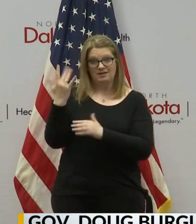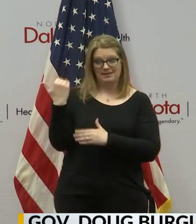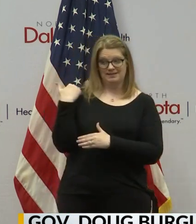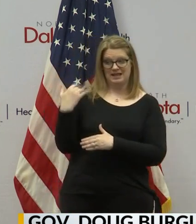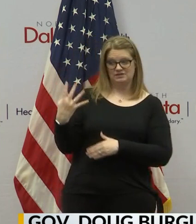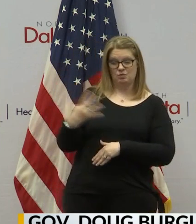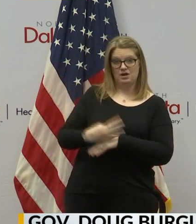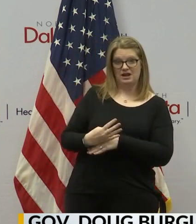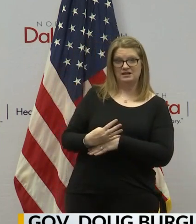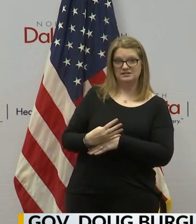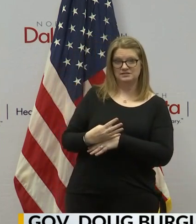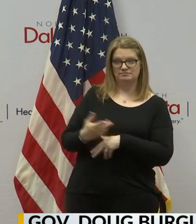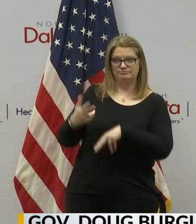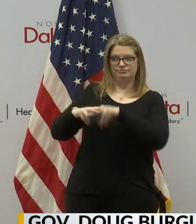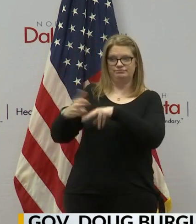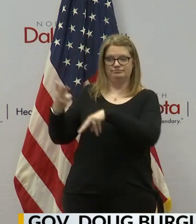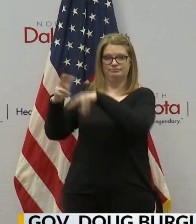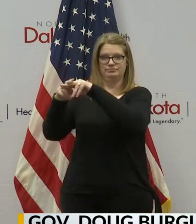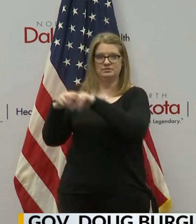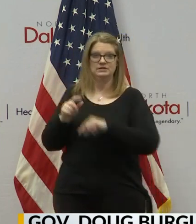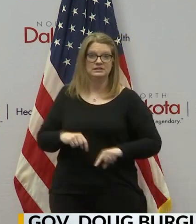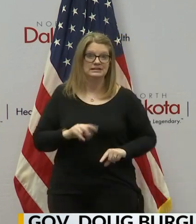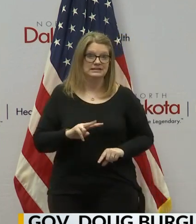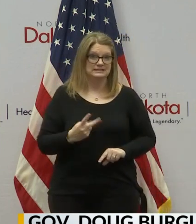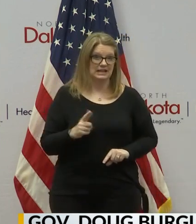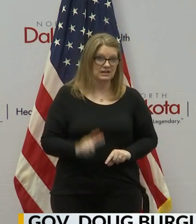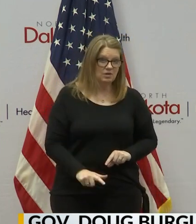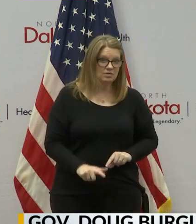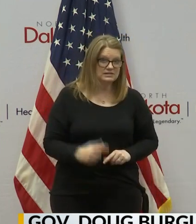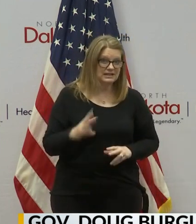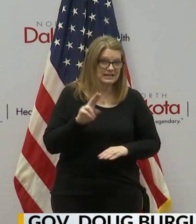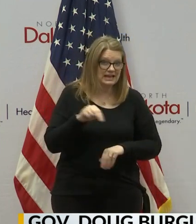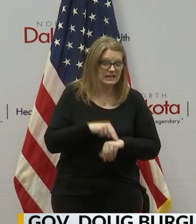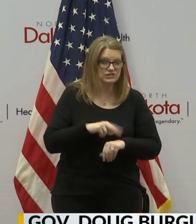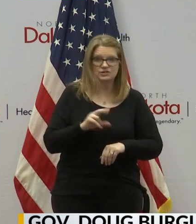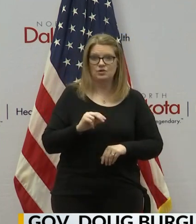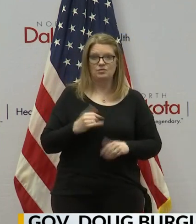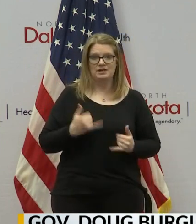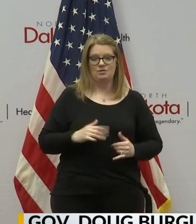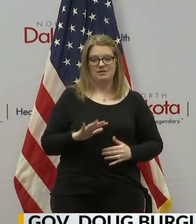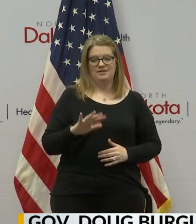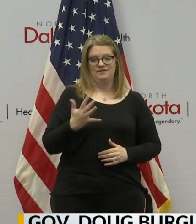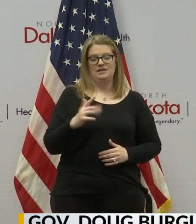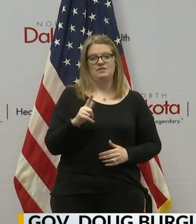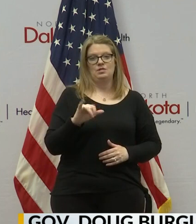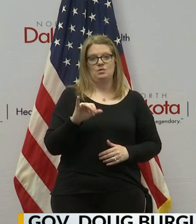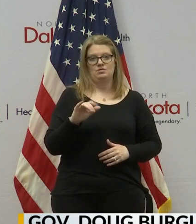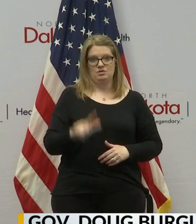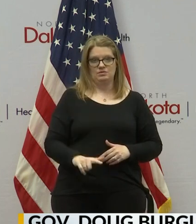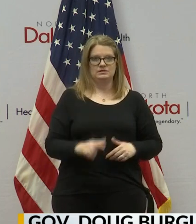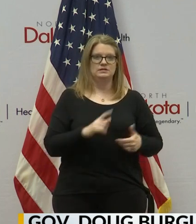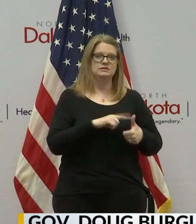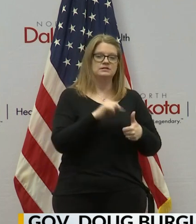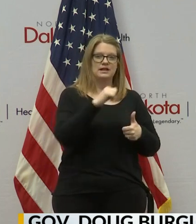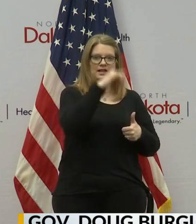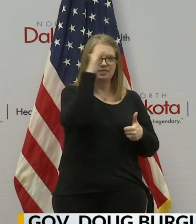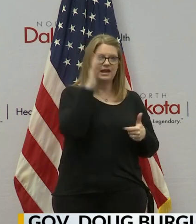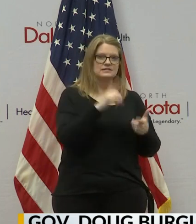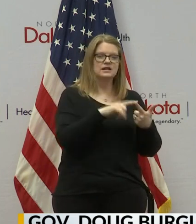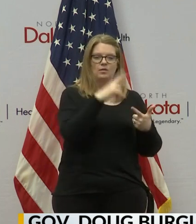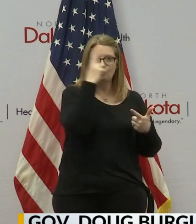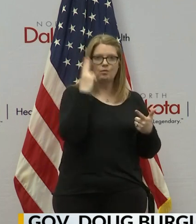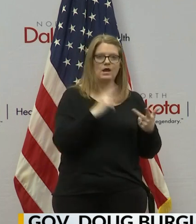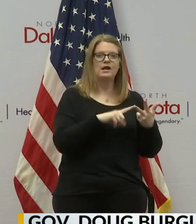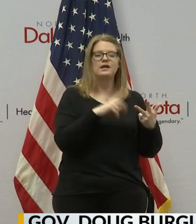no longer the second lowest in the nation we're now the fifth lowest we're behind Hawaii Alaska Montana and West